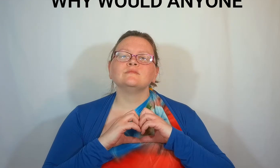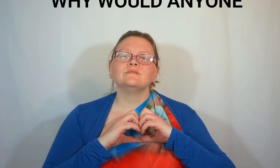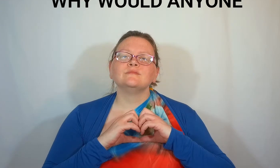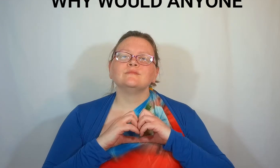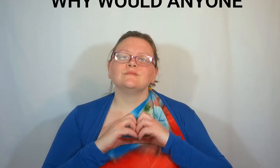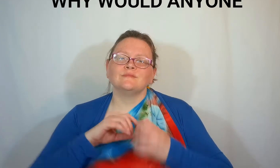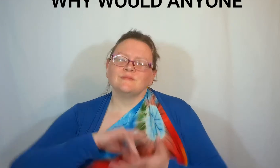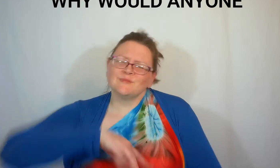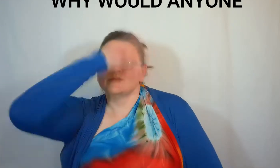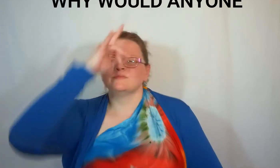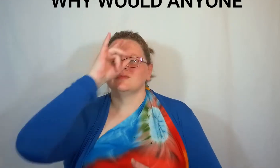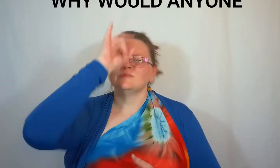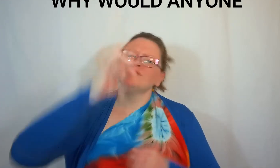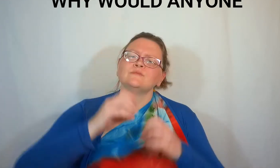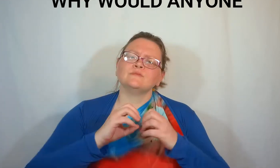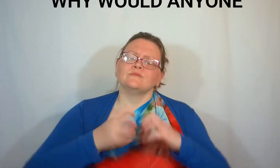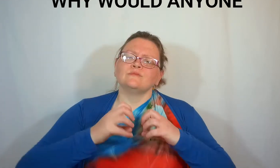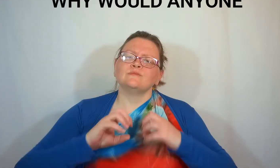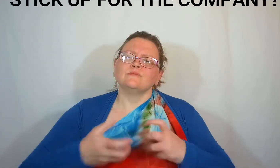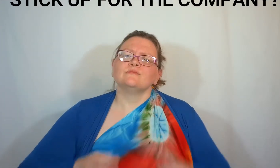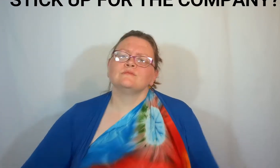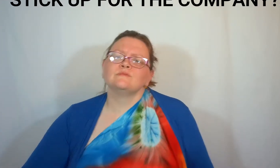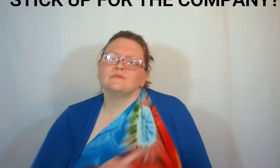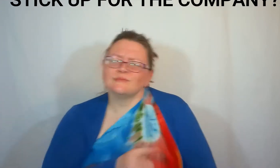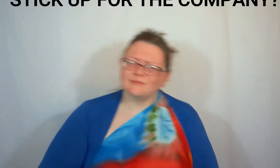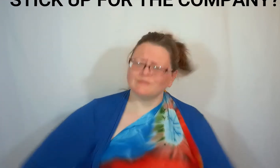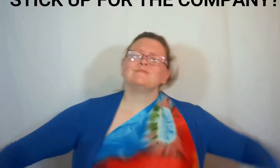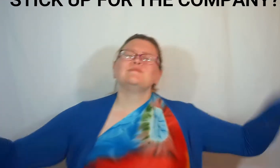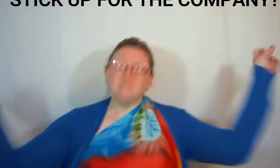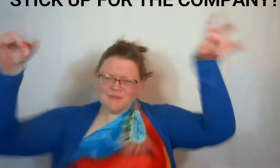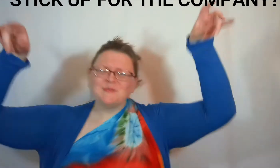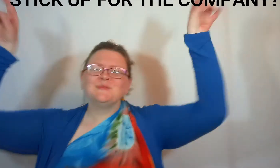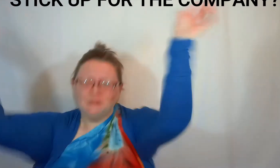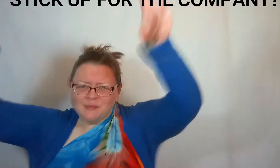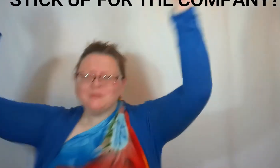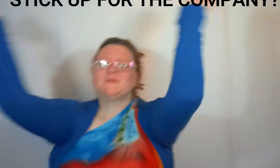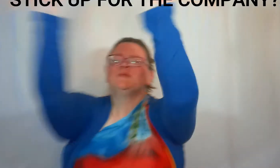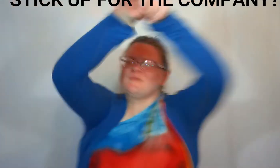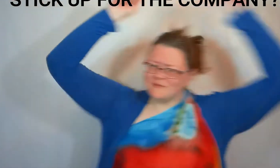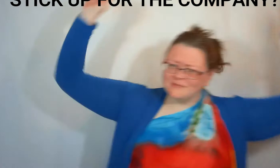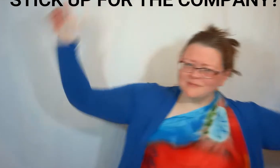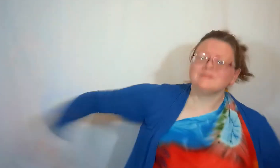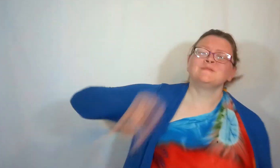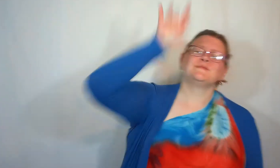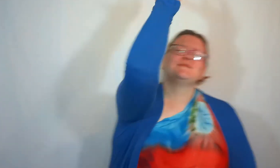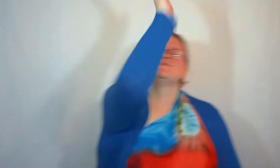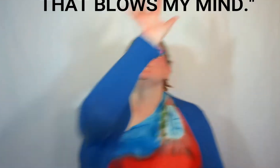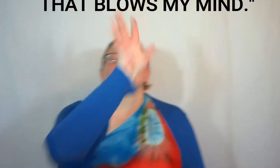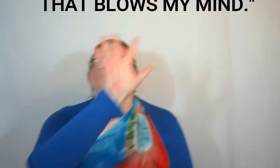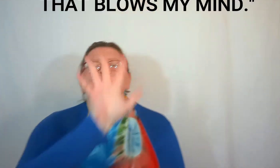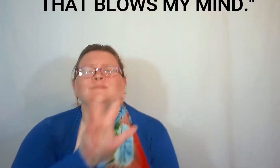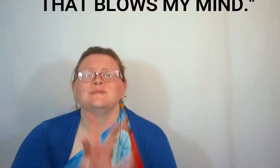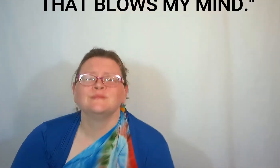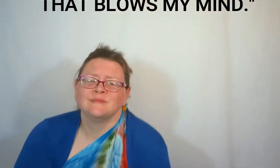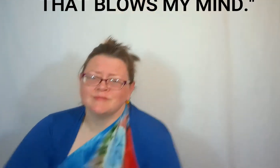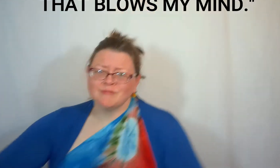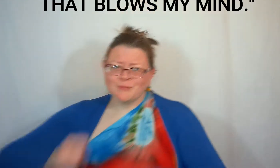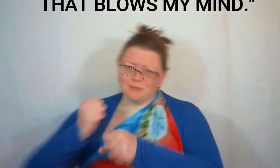That's all I know so far And when the storm's out, you run in the rain Put